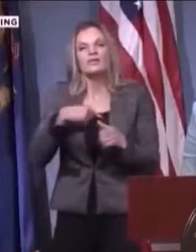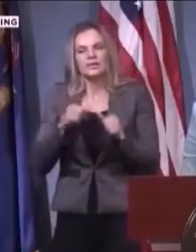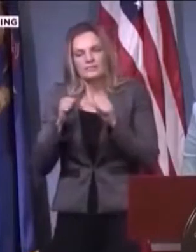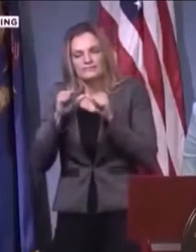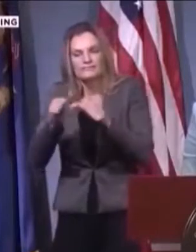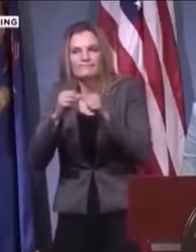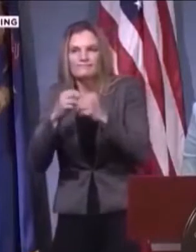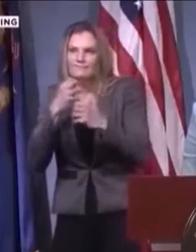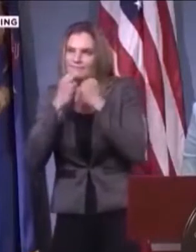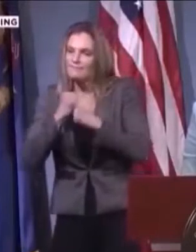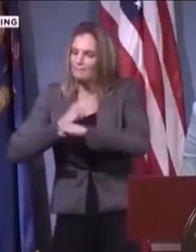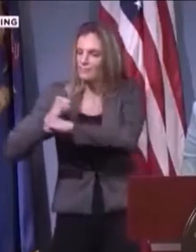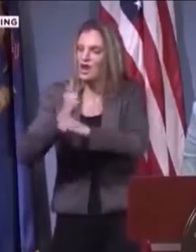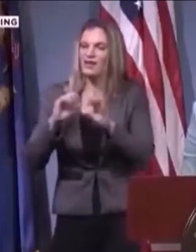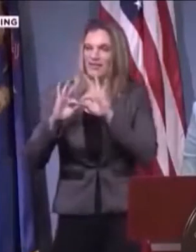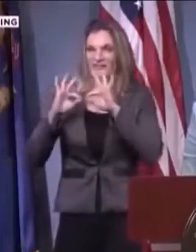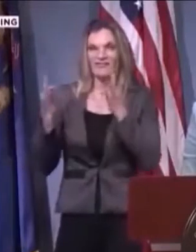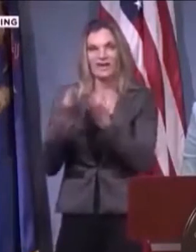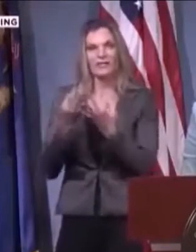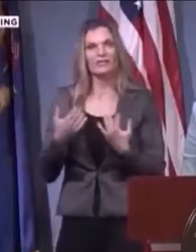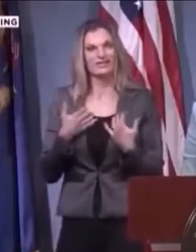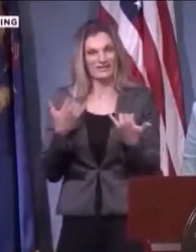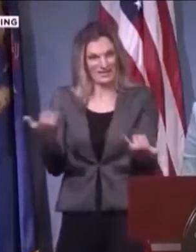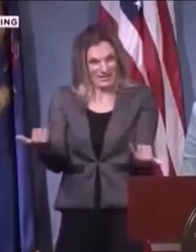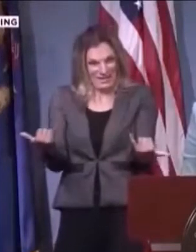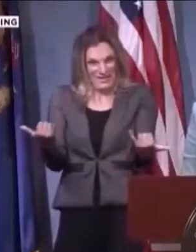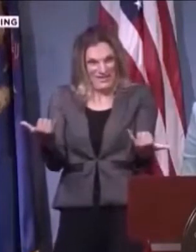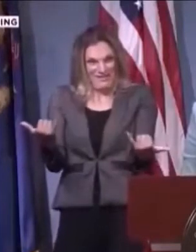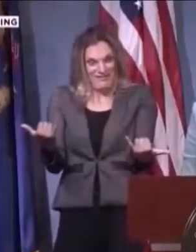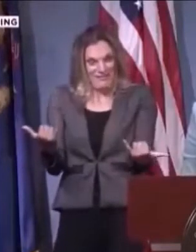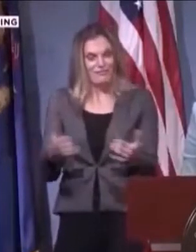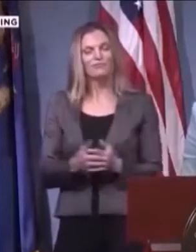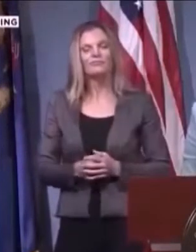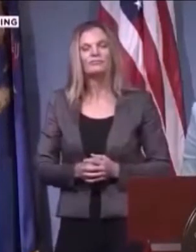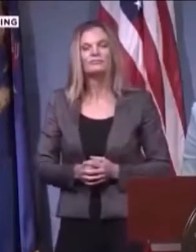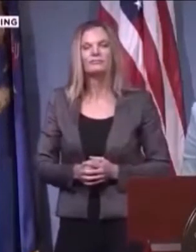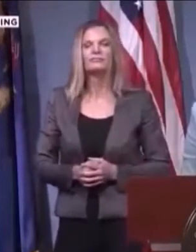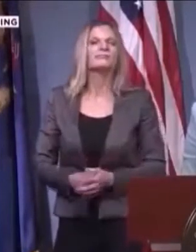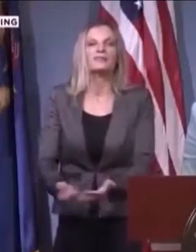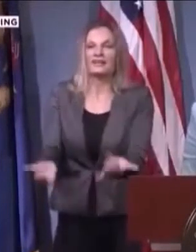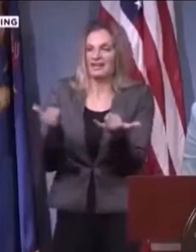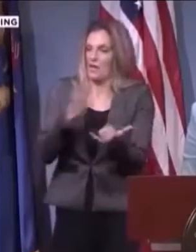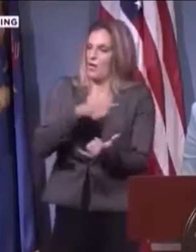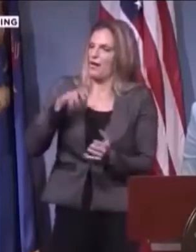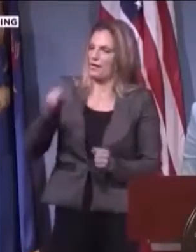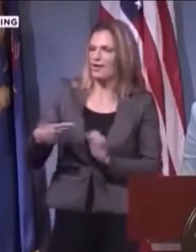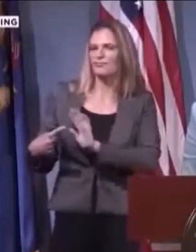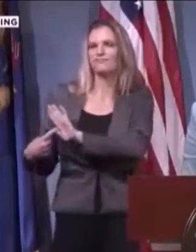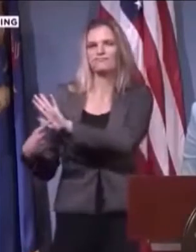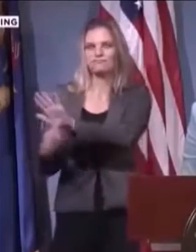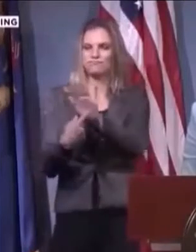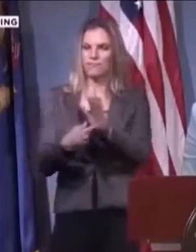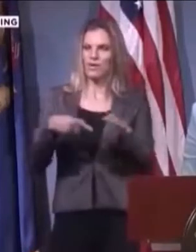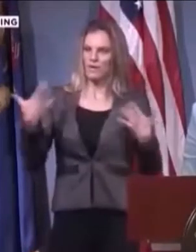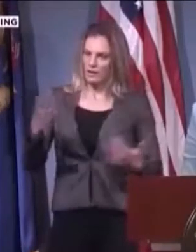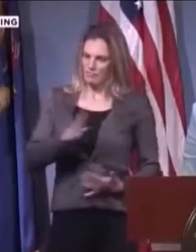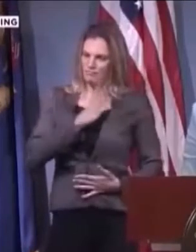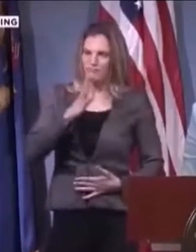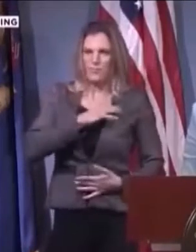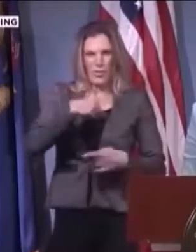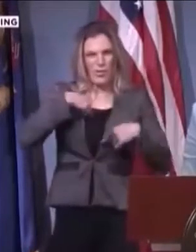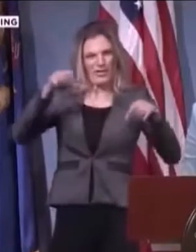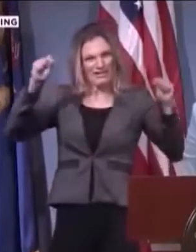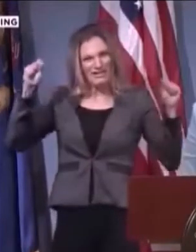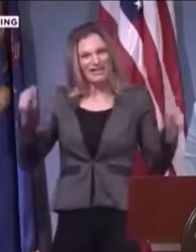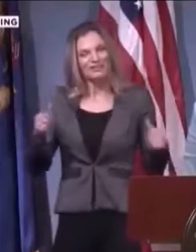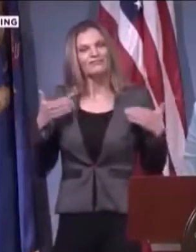cops and have me arrested for trespassing but not for having the gun. It's the same thing with the mask. I can walk into Walmart without a mask but if they ask